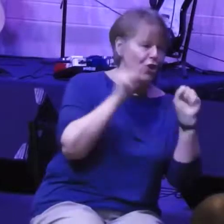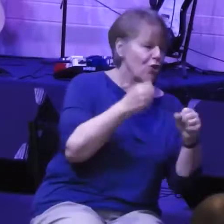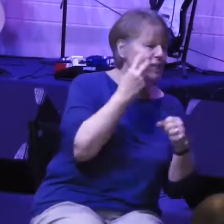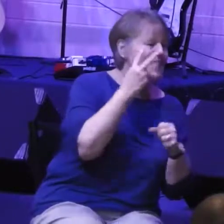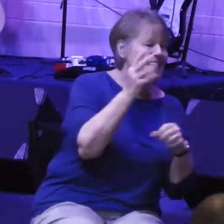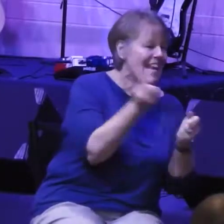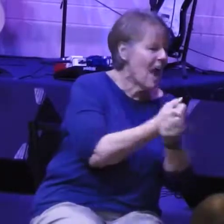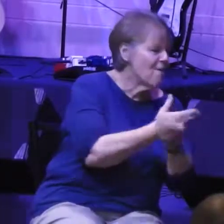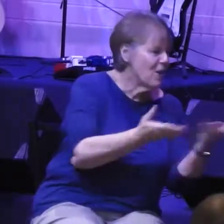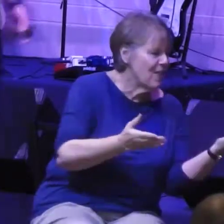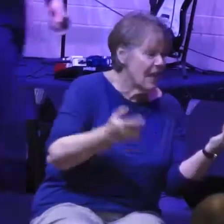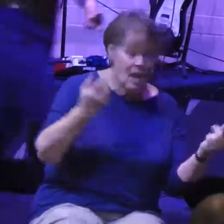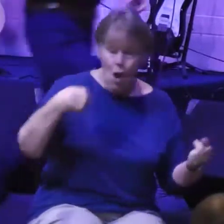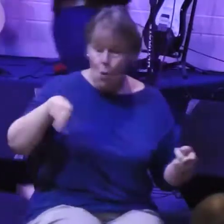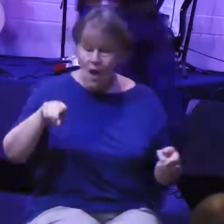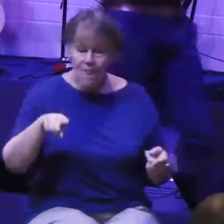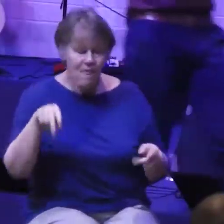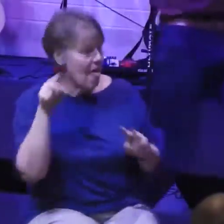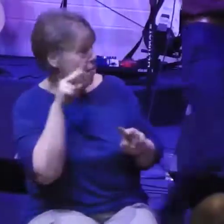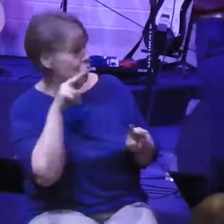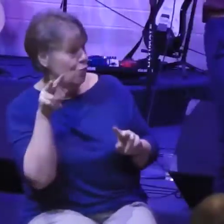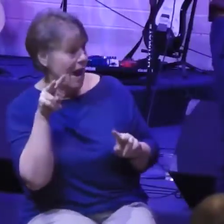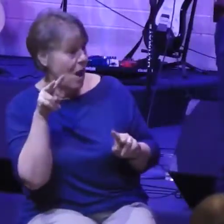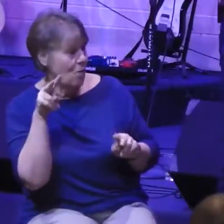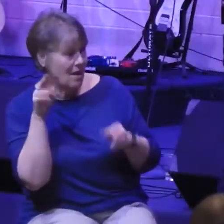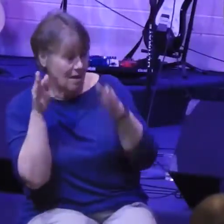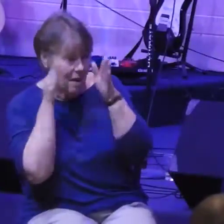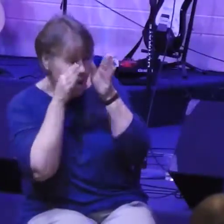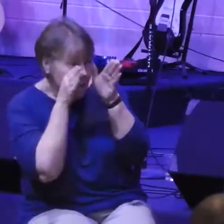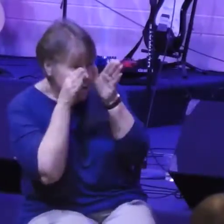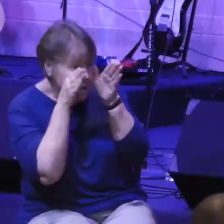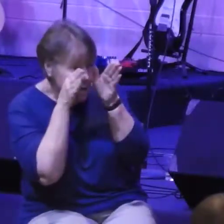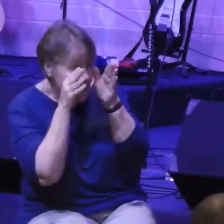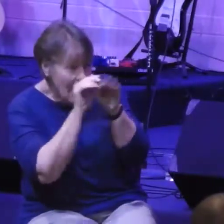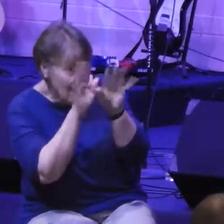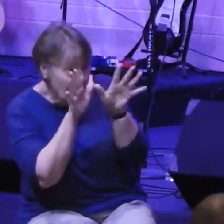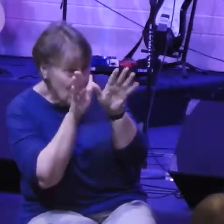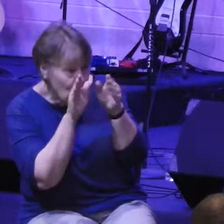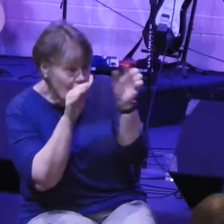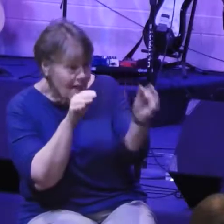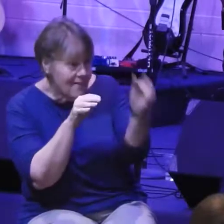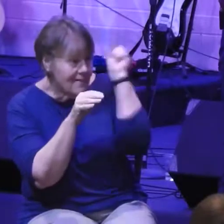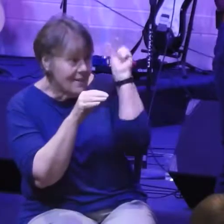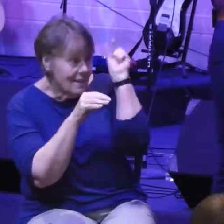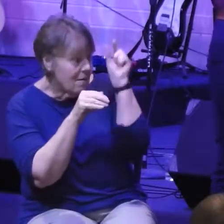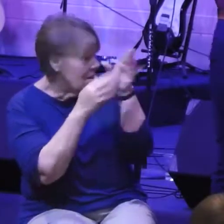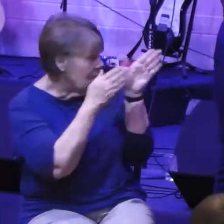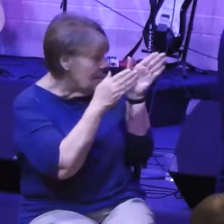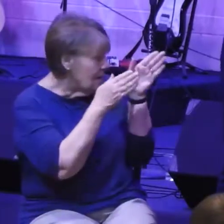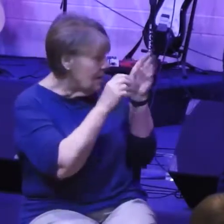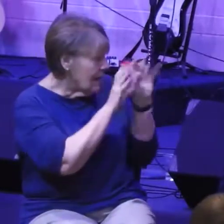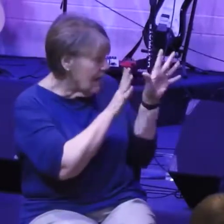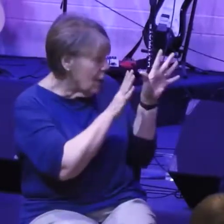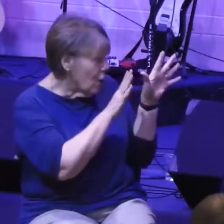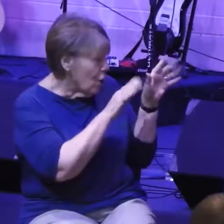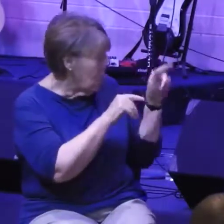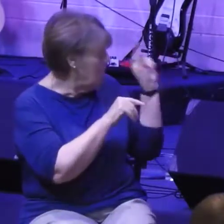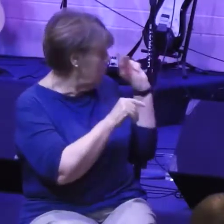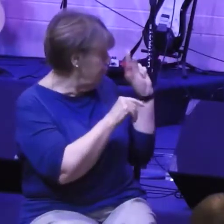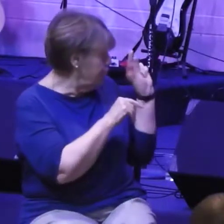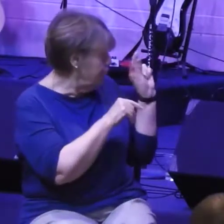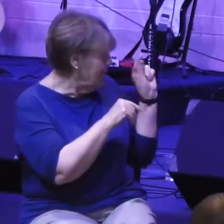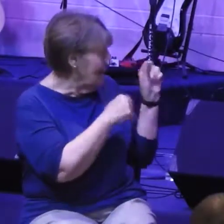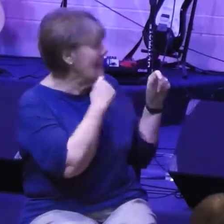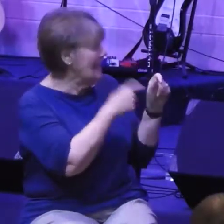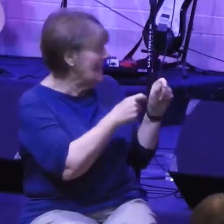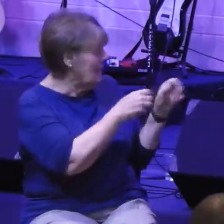plane. When the other pilots looked around, they could see clearly here and then see a big steel bar and then they could see clearly here and then see a big steel bar